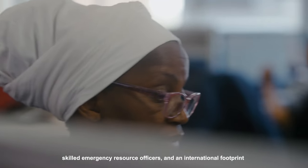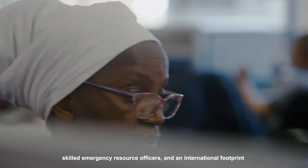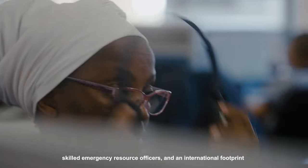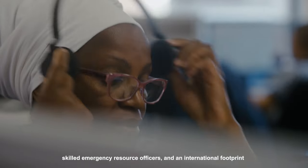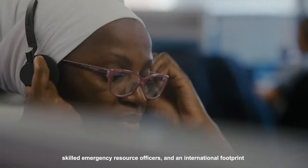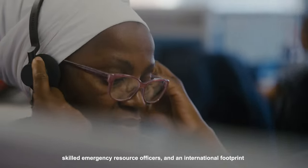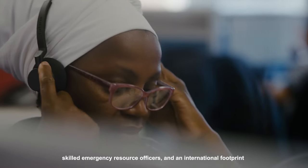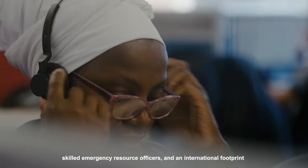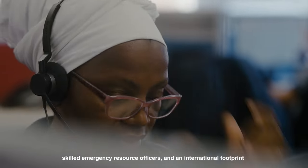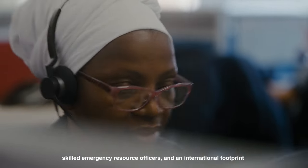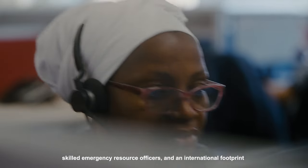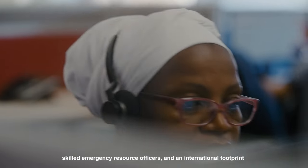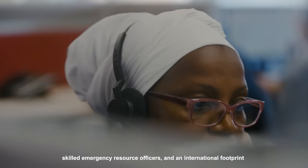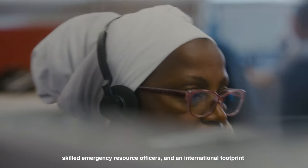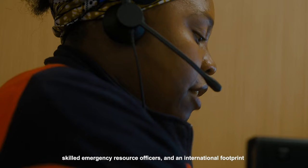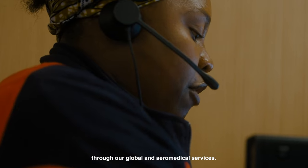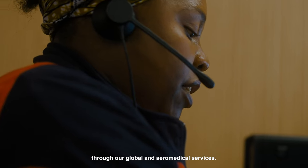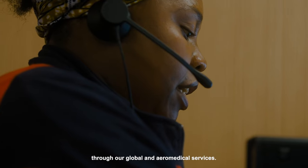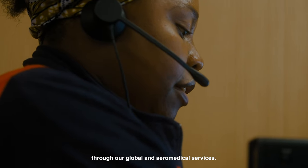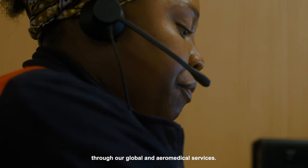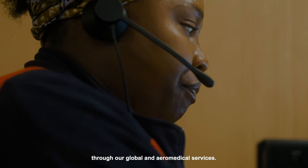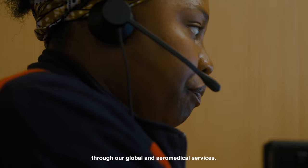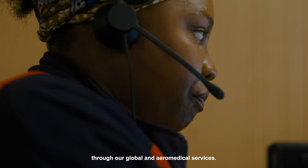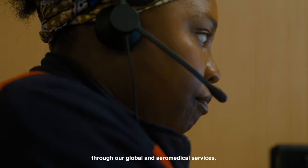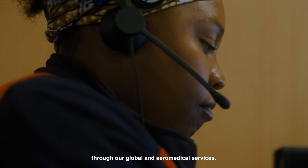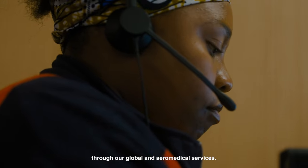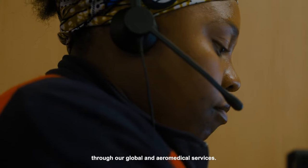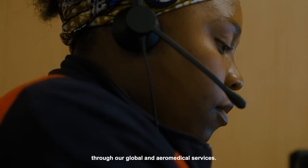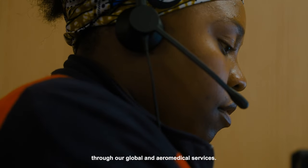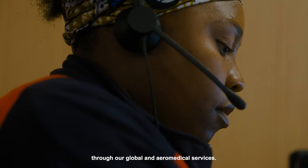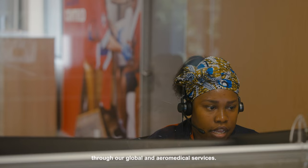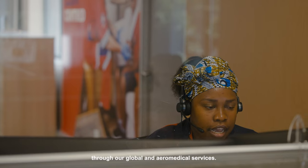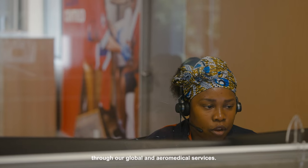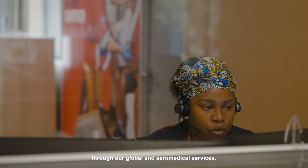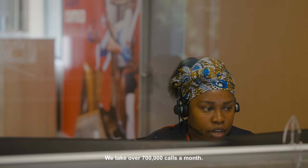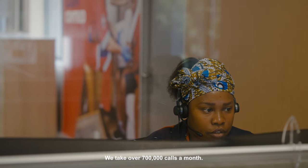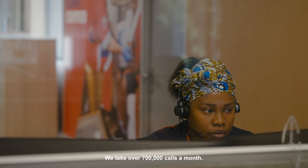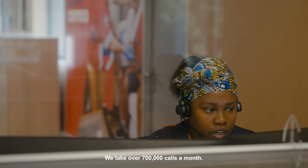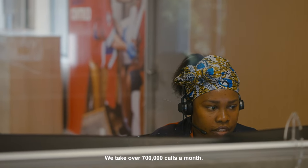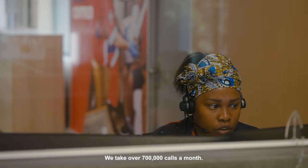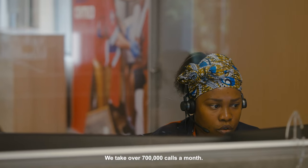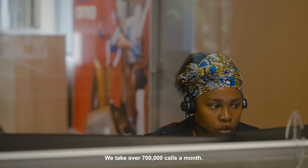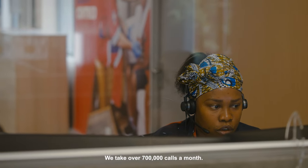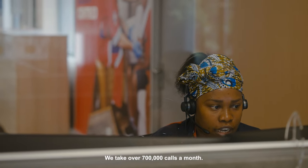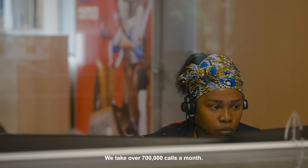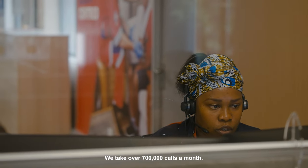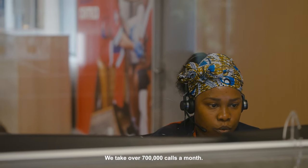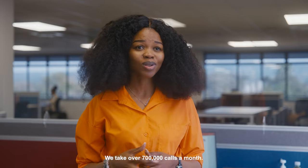and international footprint through our global and aeromedical services. We take over 700,000 calls